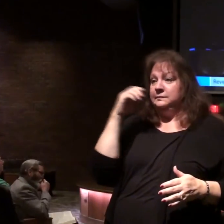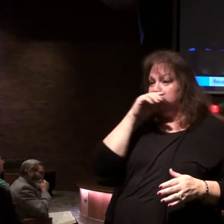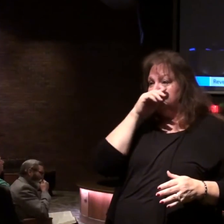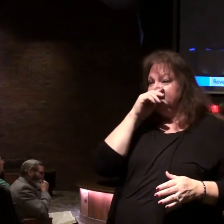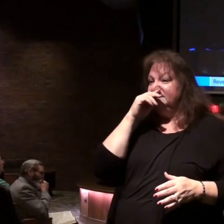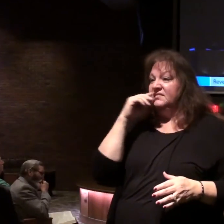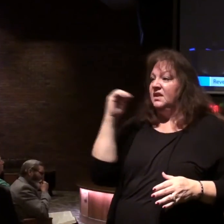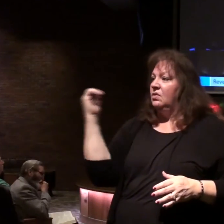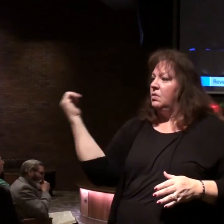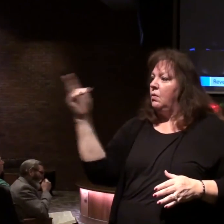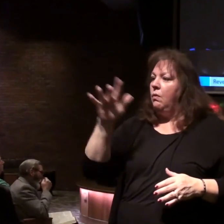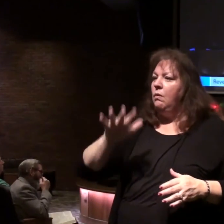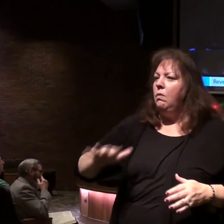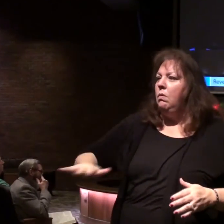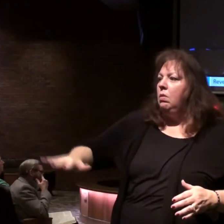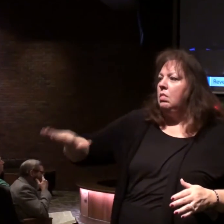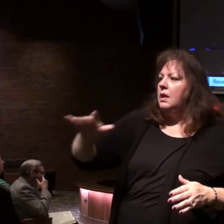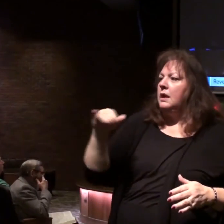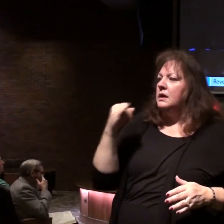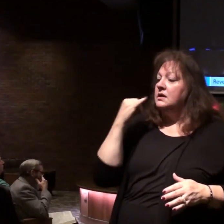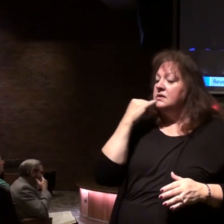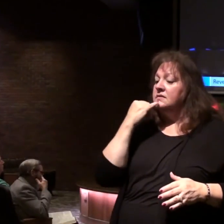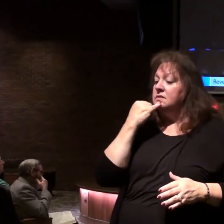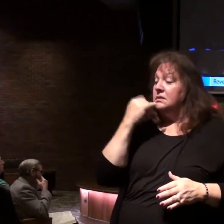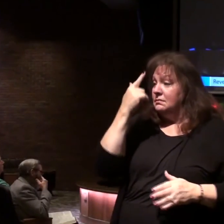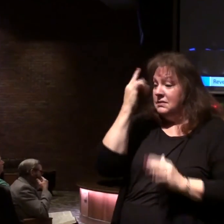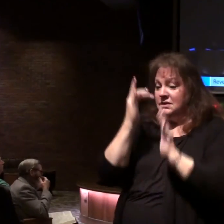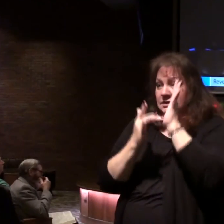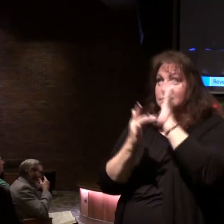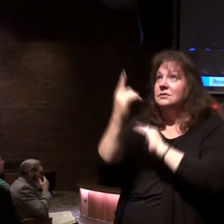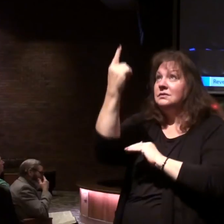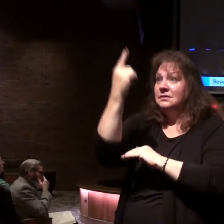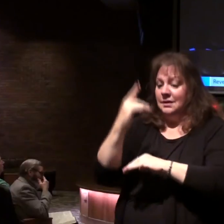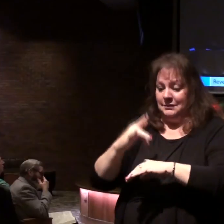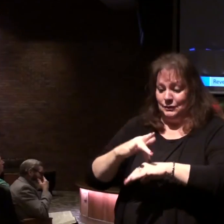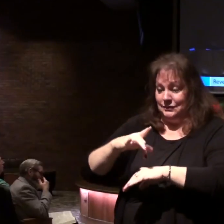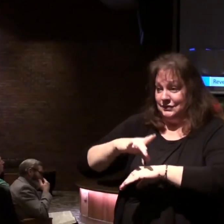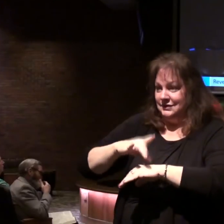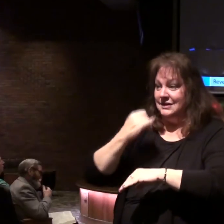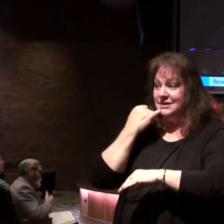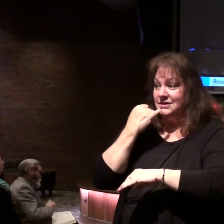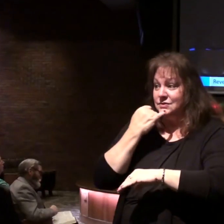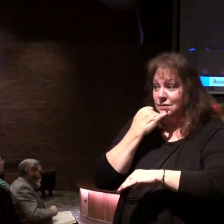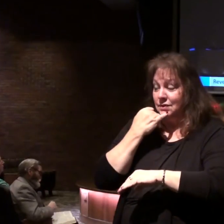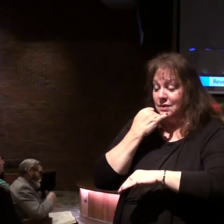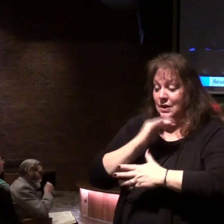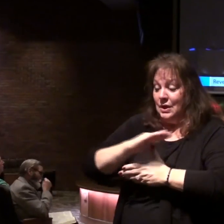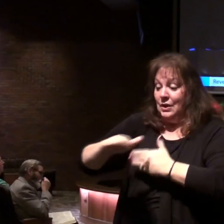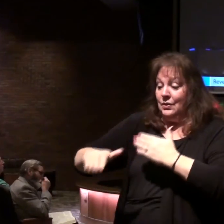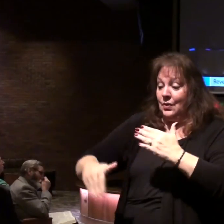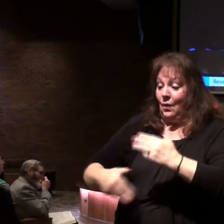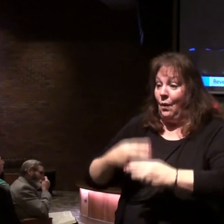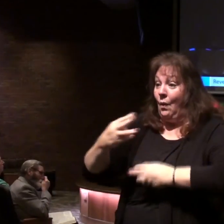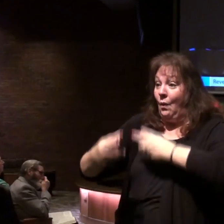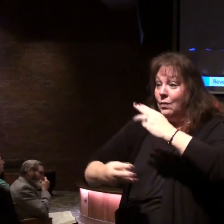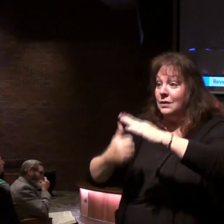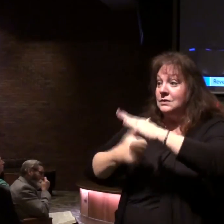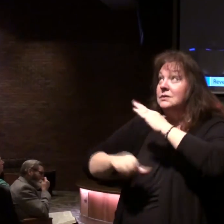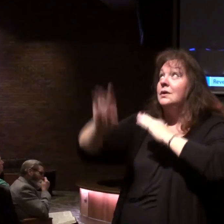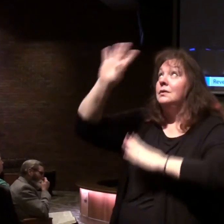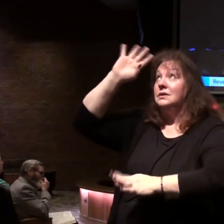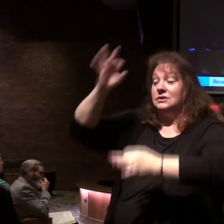the whole land of Israel because Christ is returning to Israel now the whole world comes under his judgment